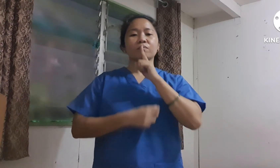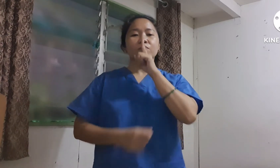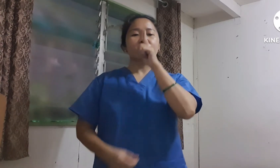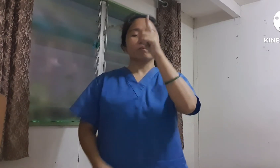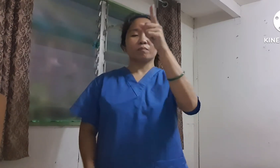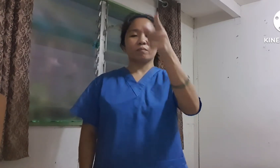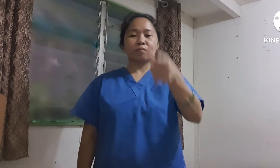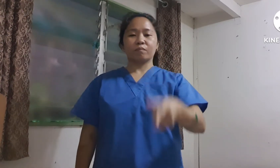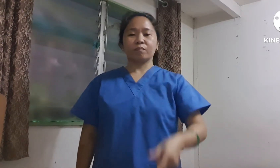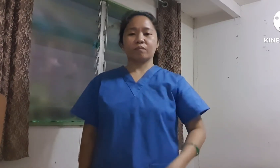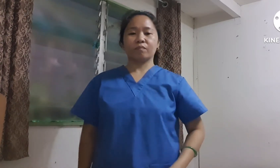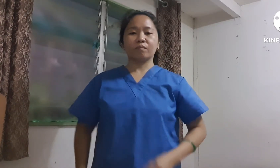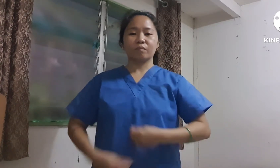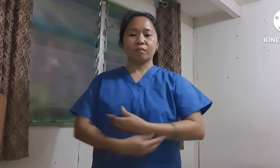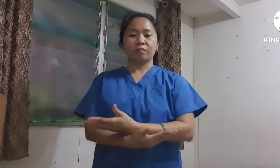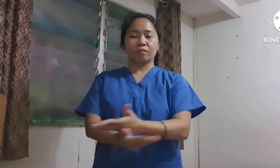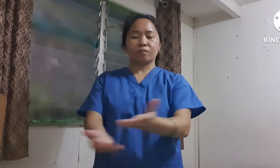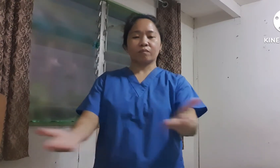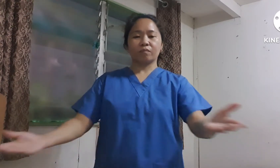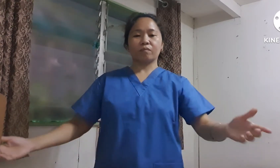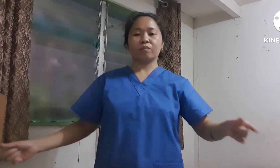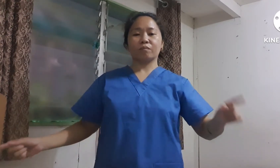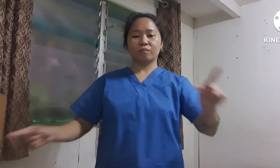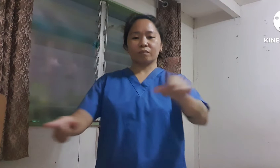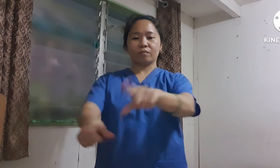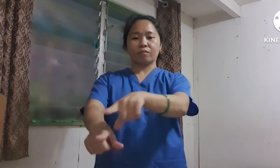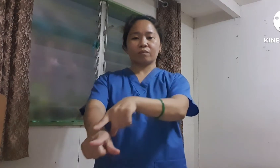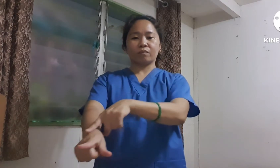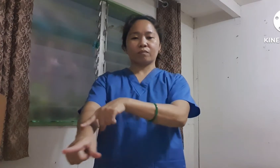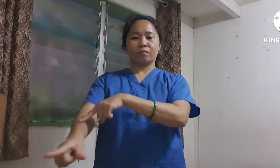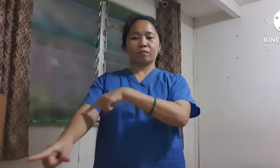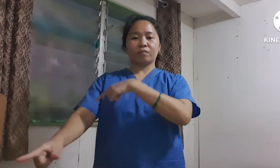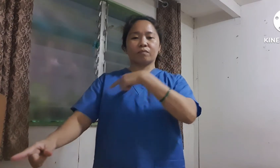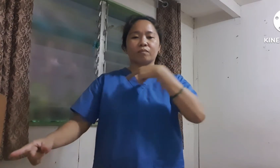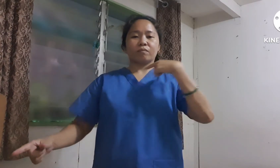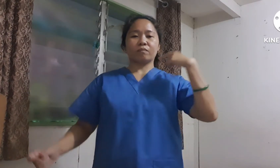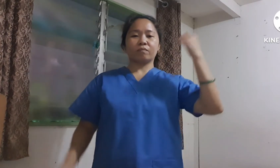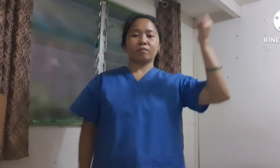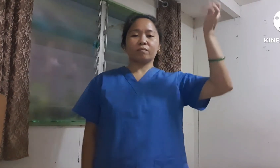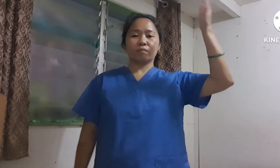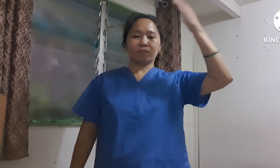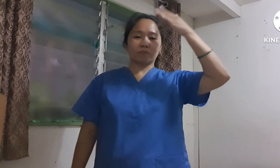sweet What took you so long To let me know